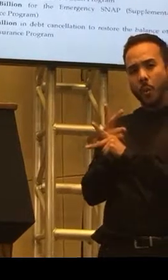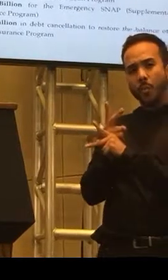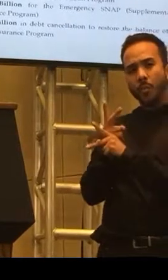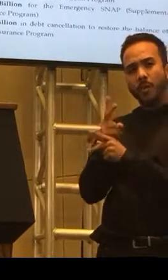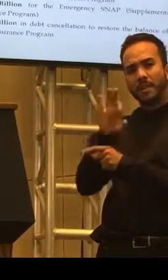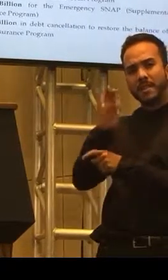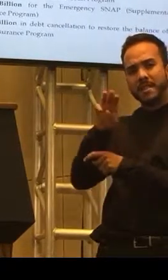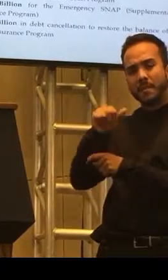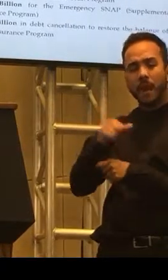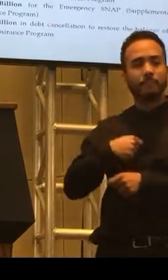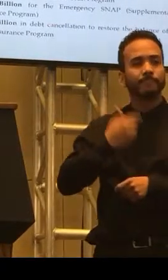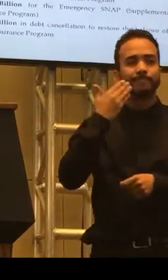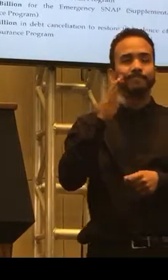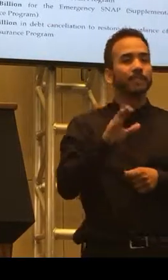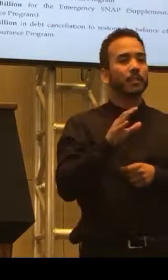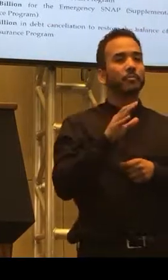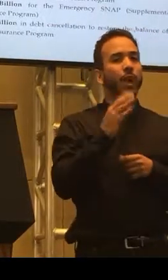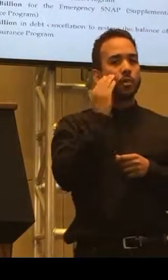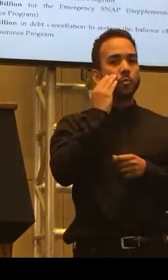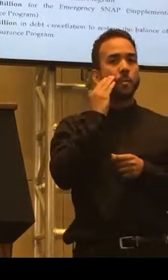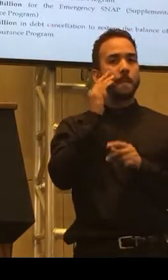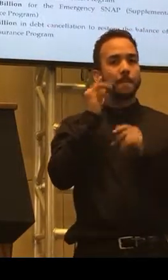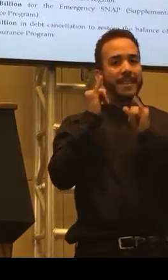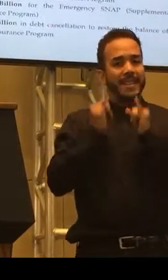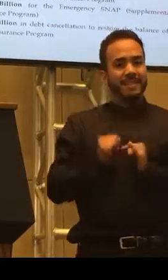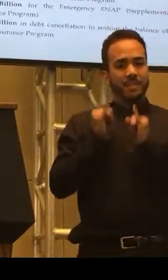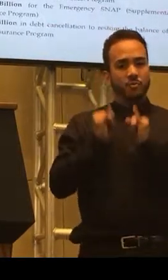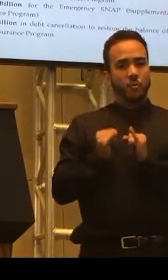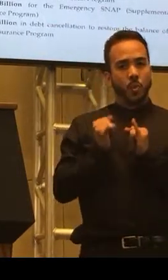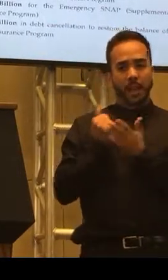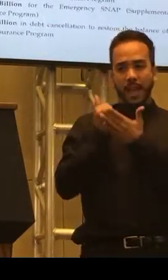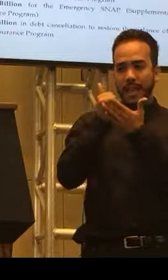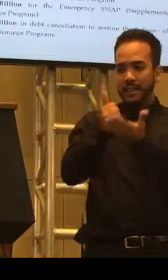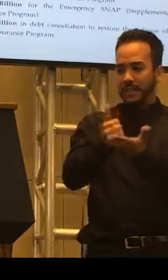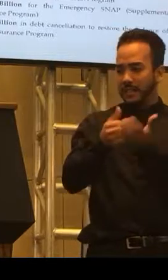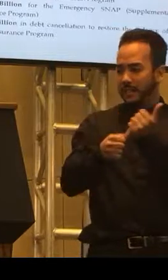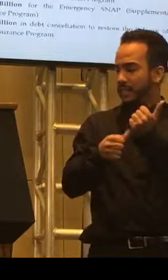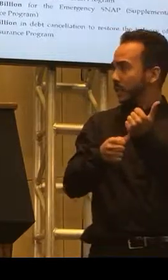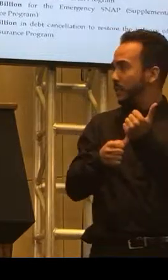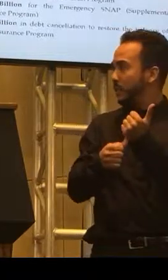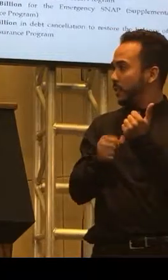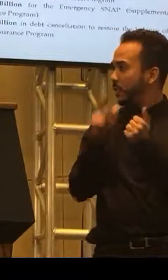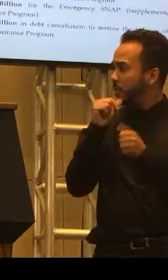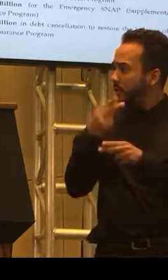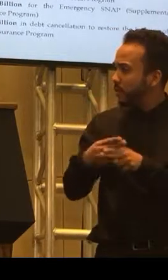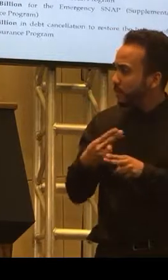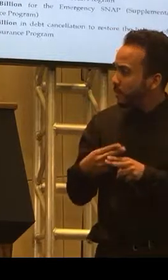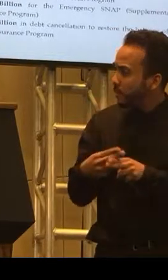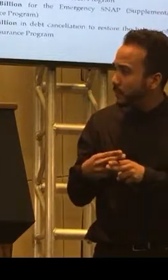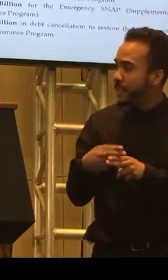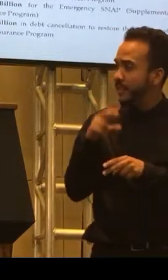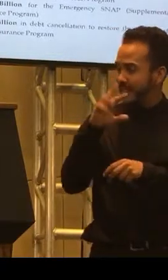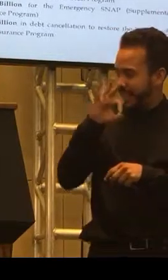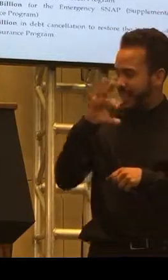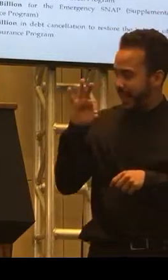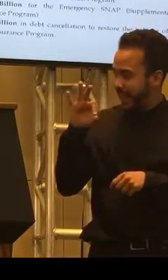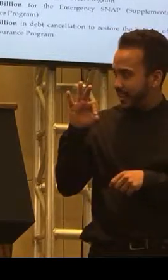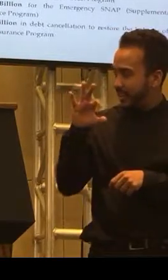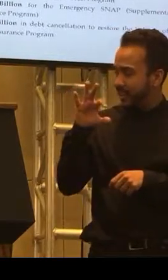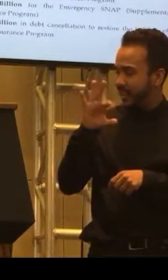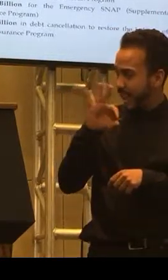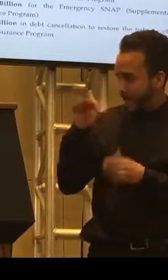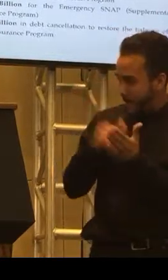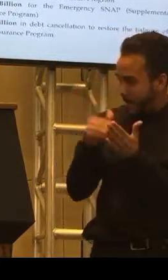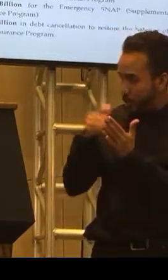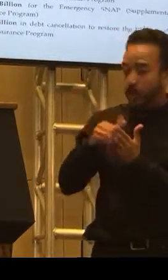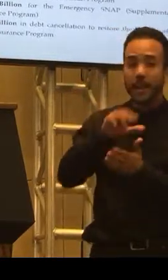do know that for individual assistance, we're at, I think, how did someone say? 99. 99. 99 million.